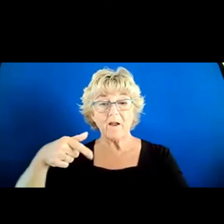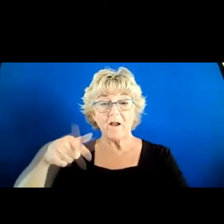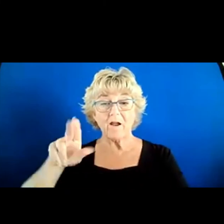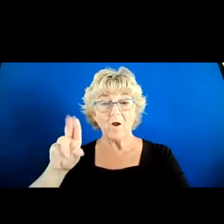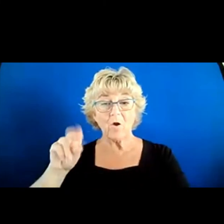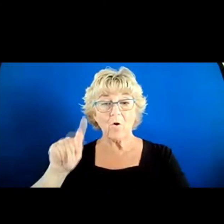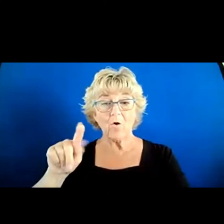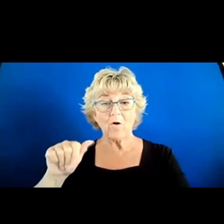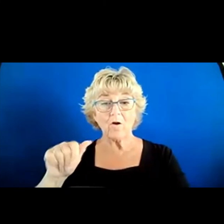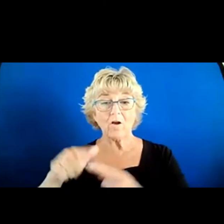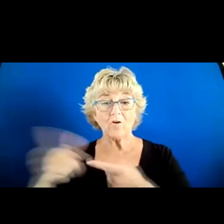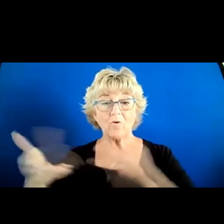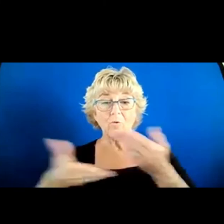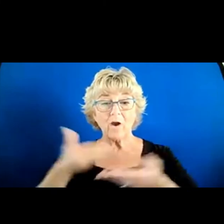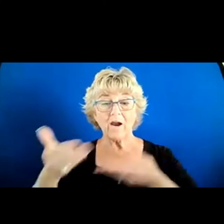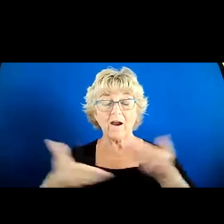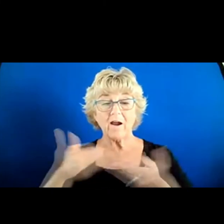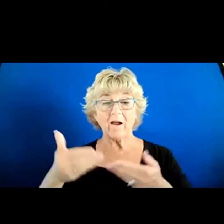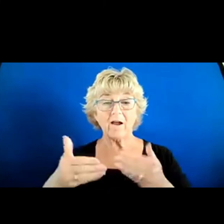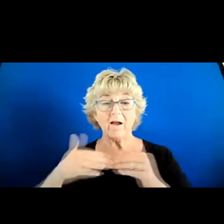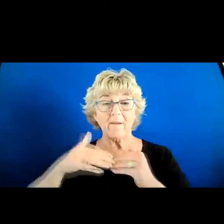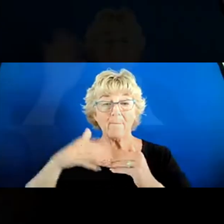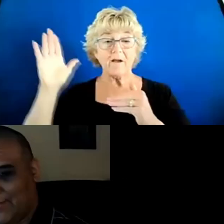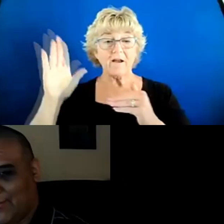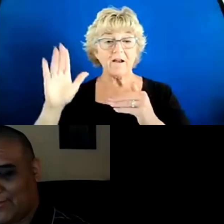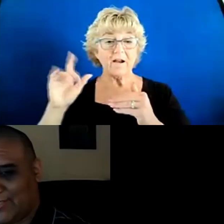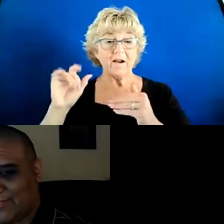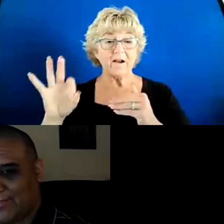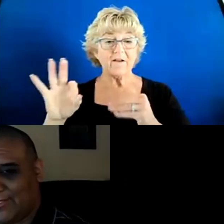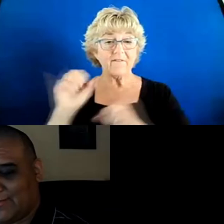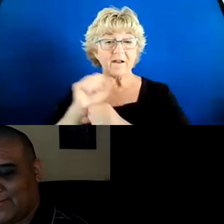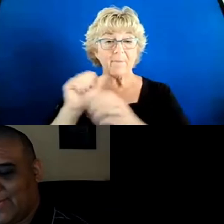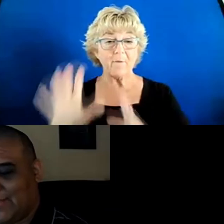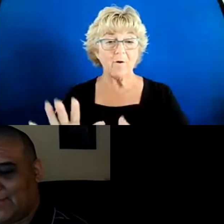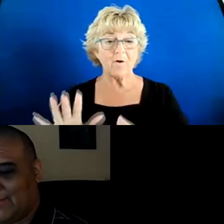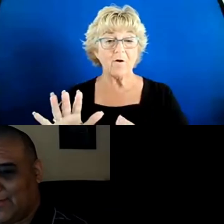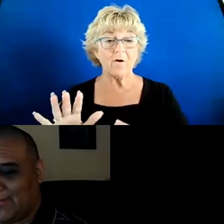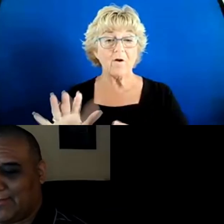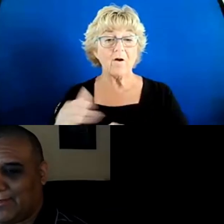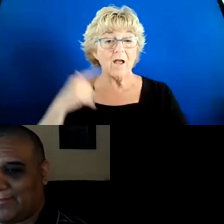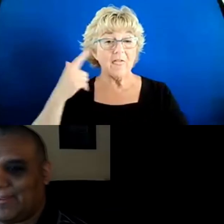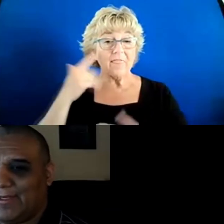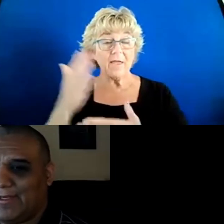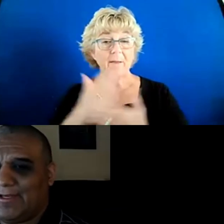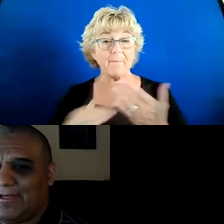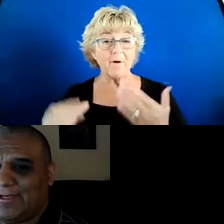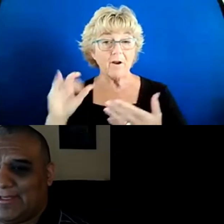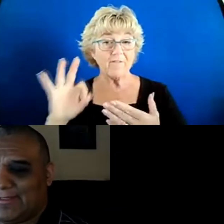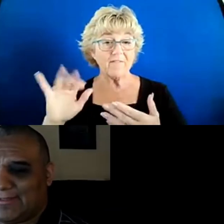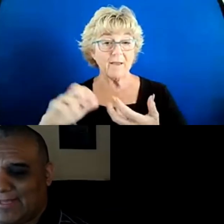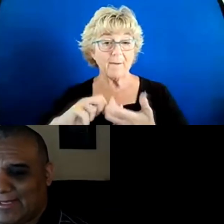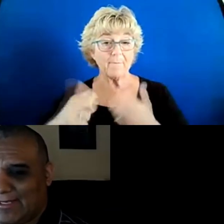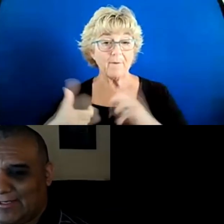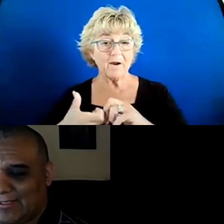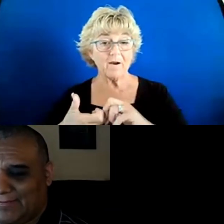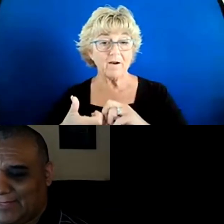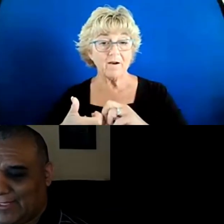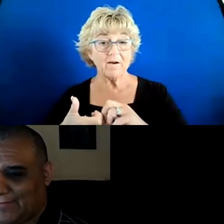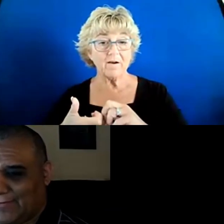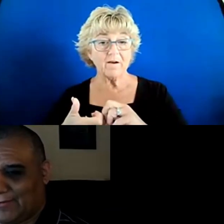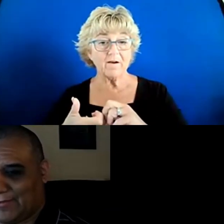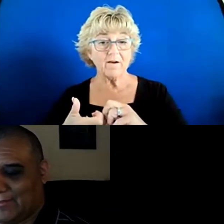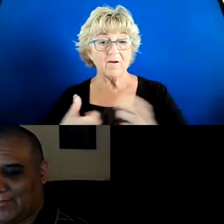hiring a minimum of certain amount of employees with disabilities, I think part of the problem is that